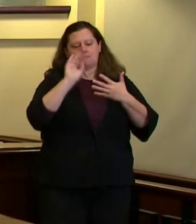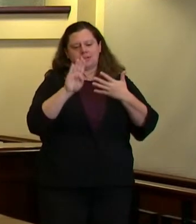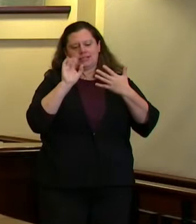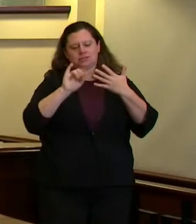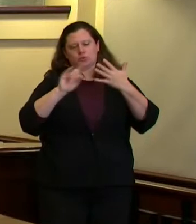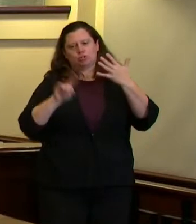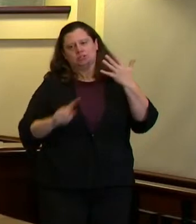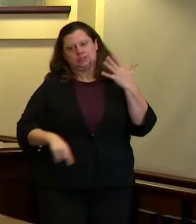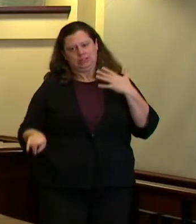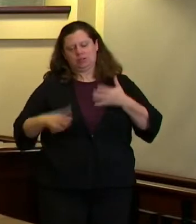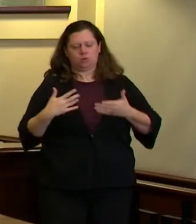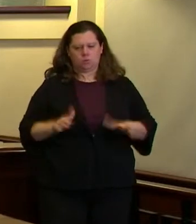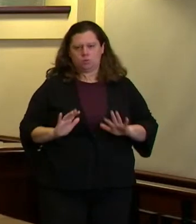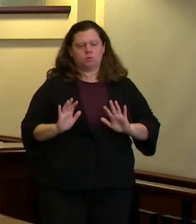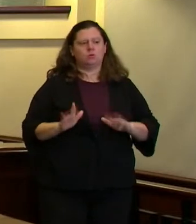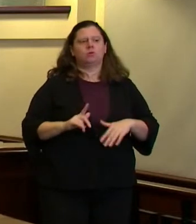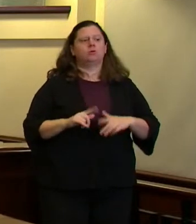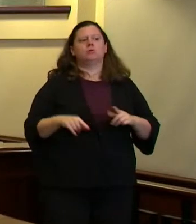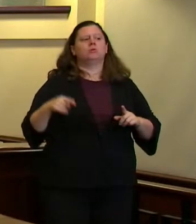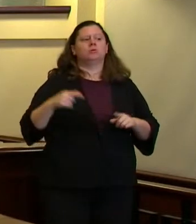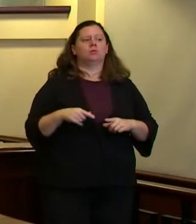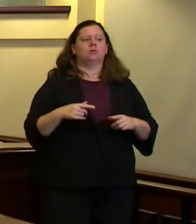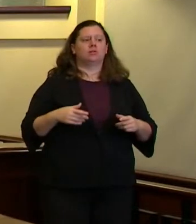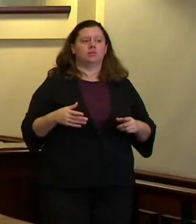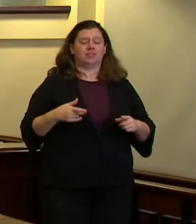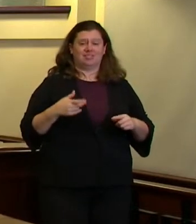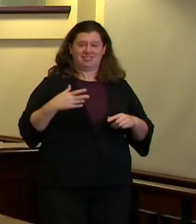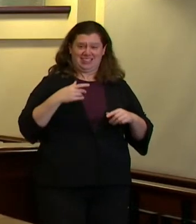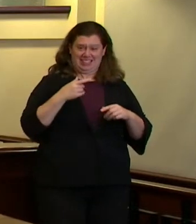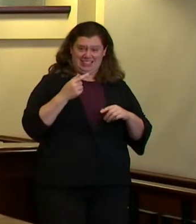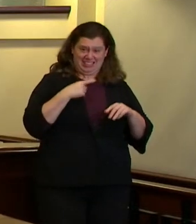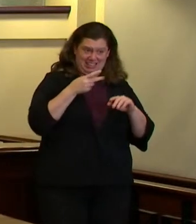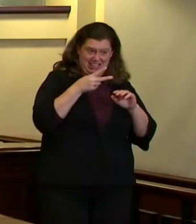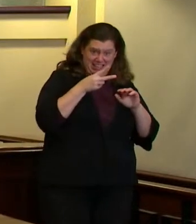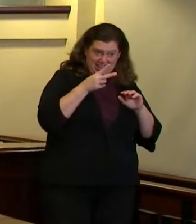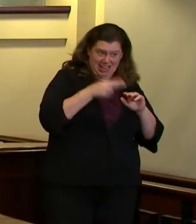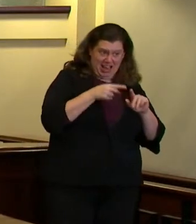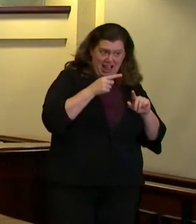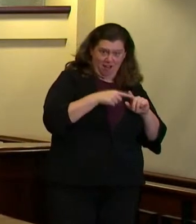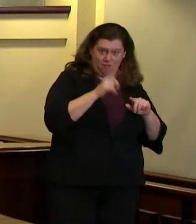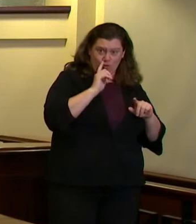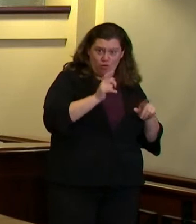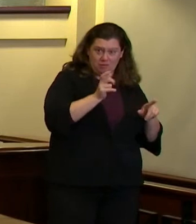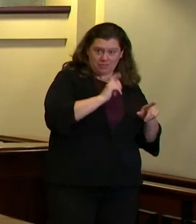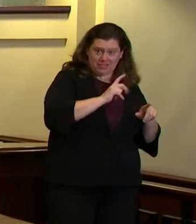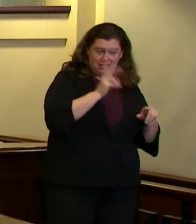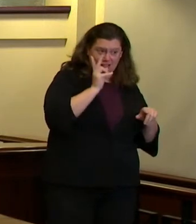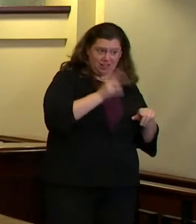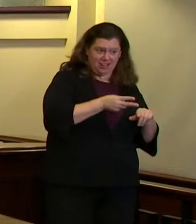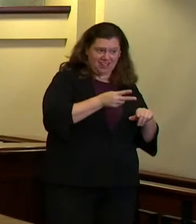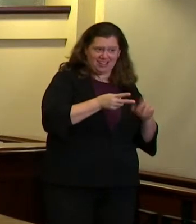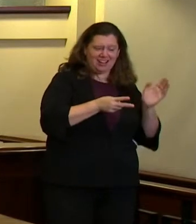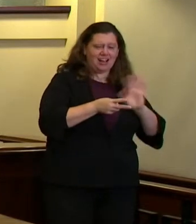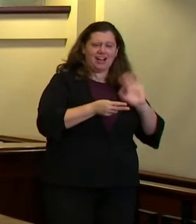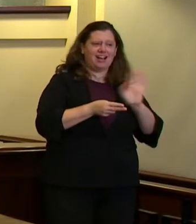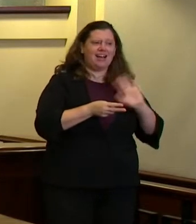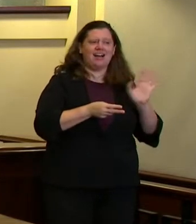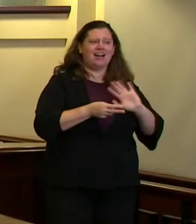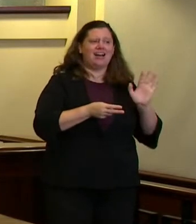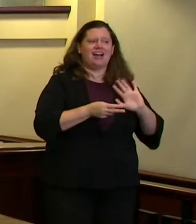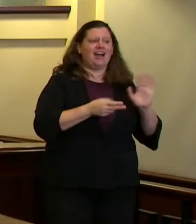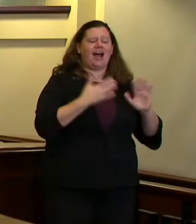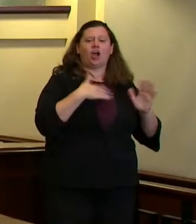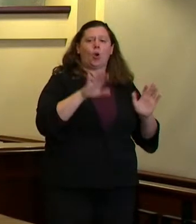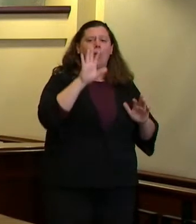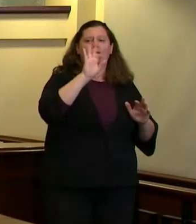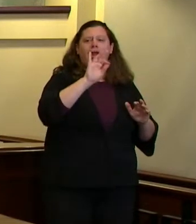we're potentially making short-term reductions in the portland police bureau hobbling our ability to respond to 911 calls without